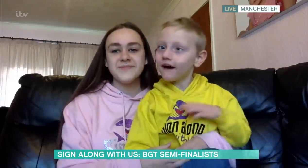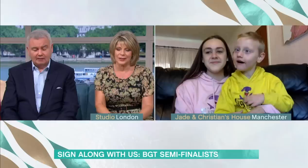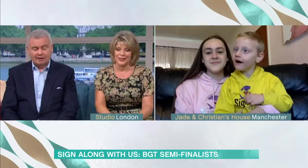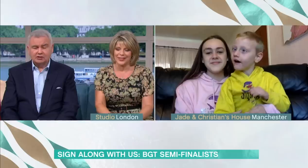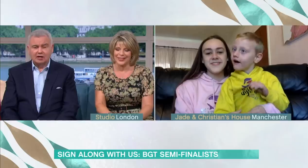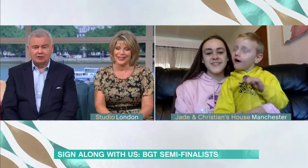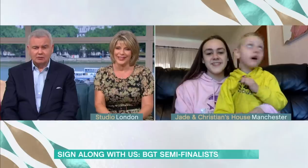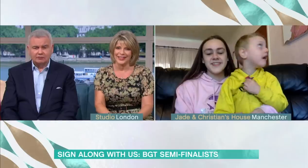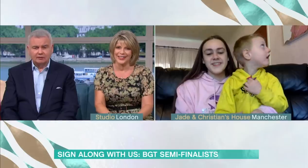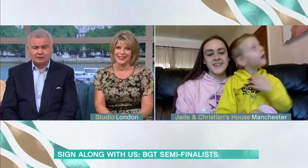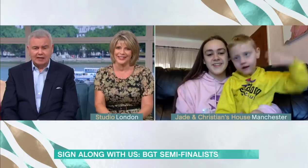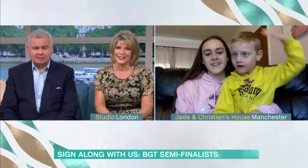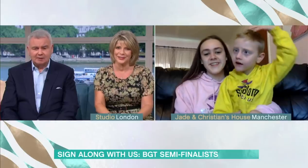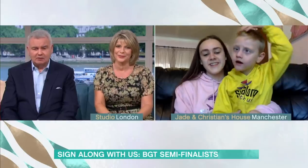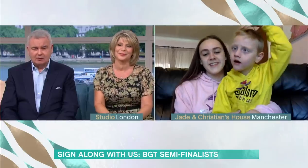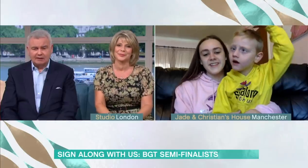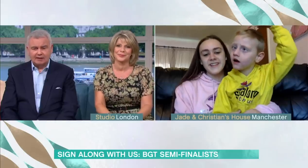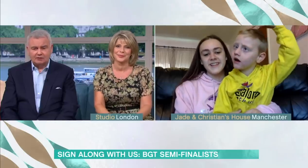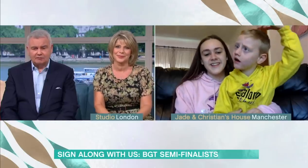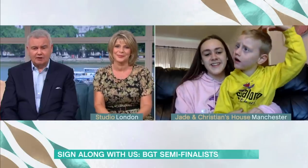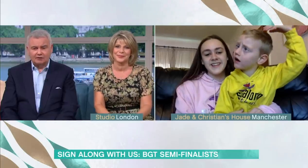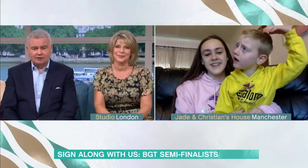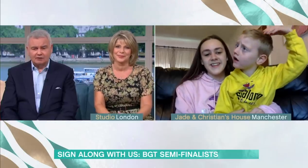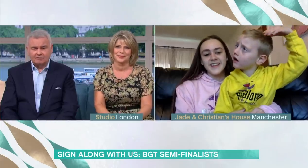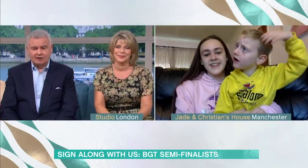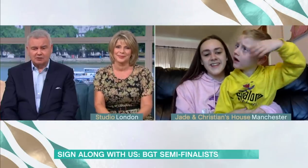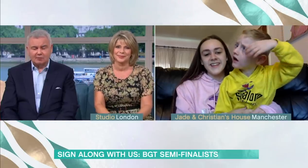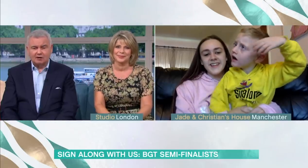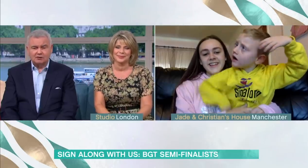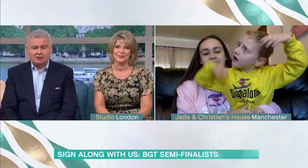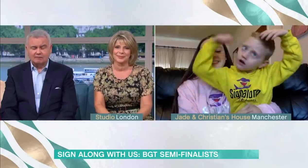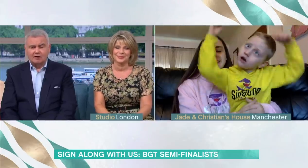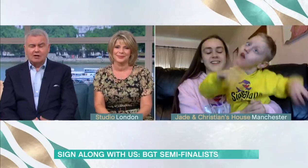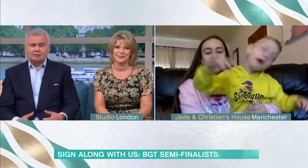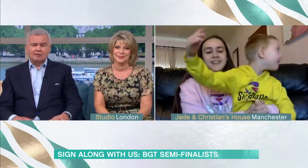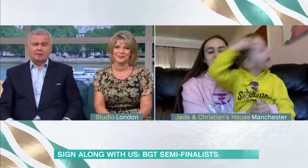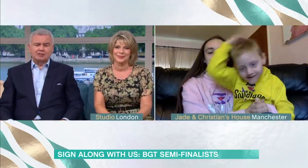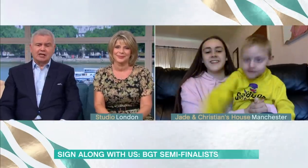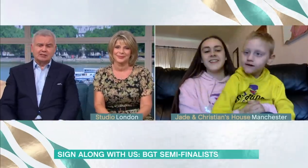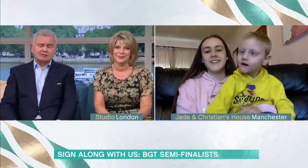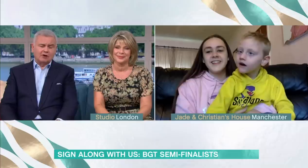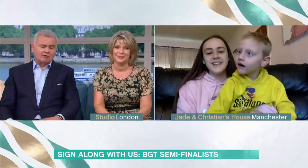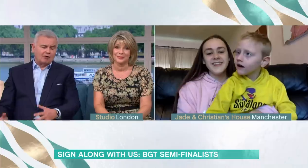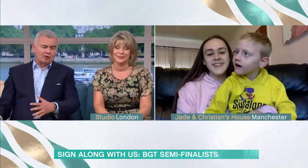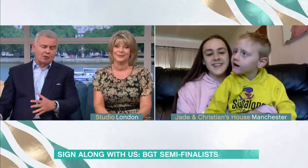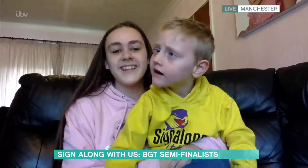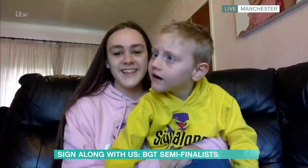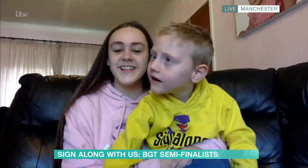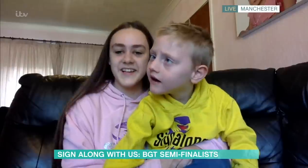Well, and it's now you full-time. I mean, you get in there, you find it, you're very much part of it. You've given up the chance of going away